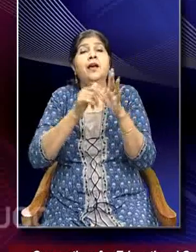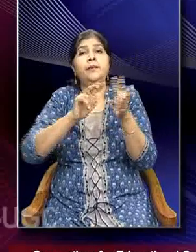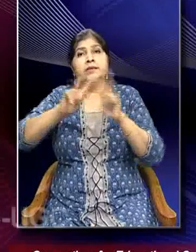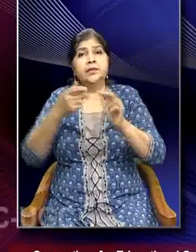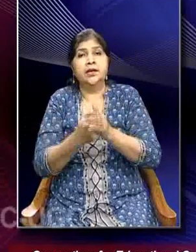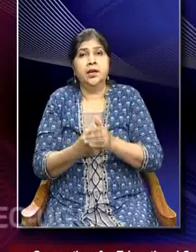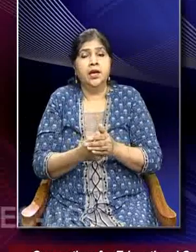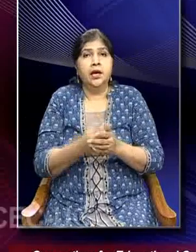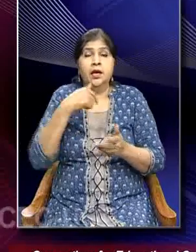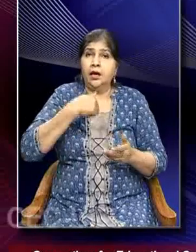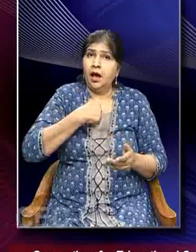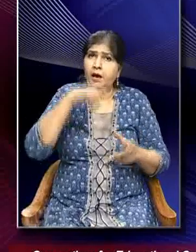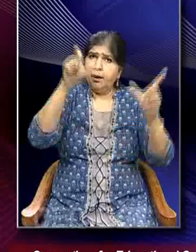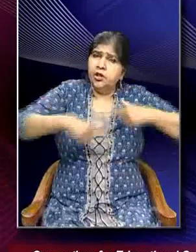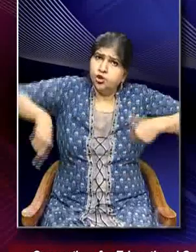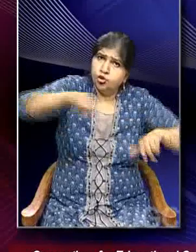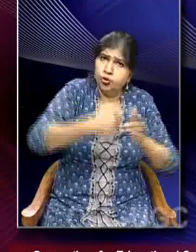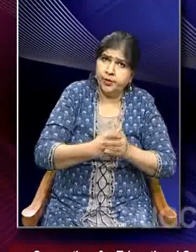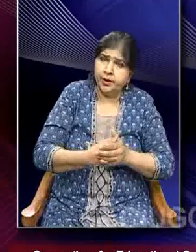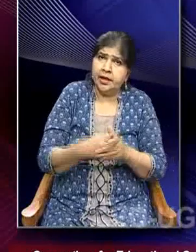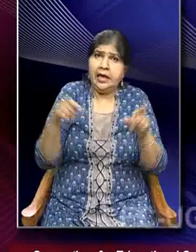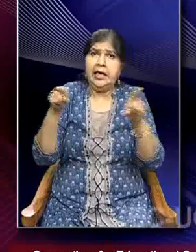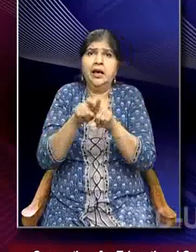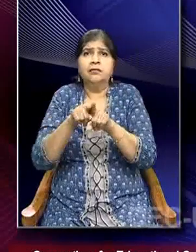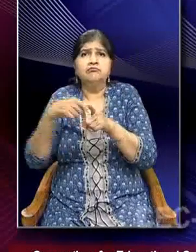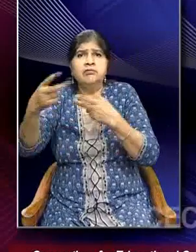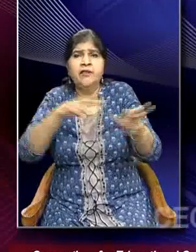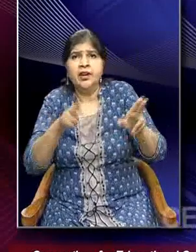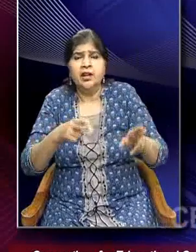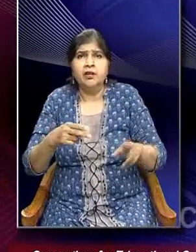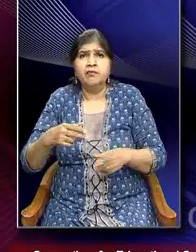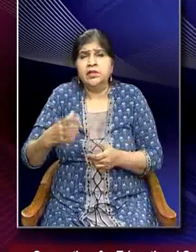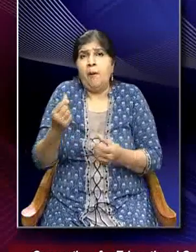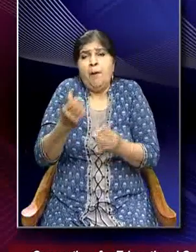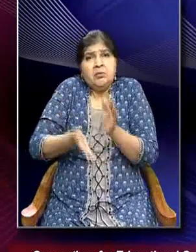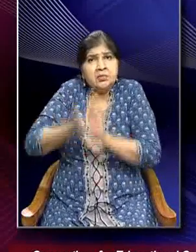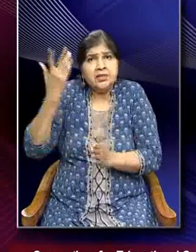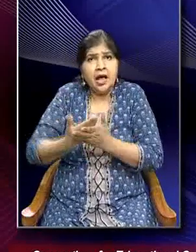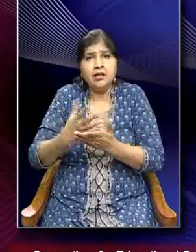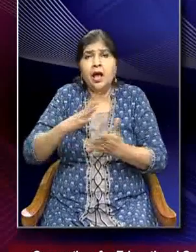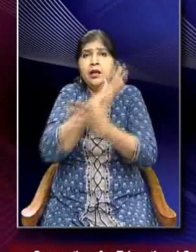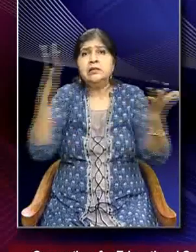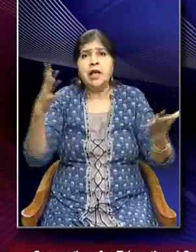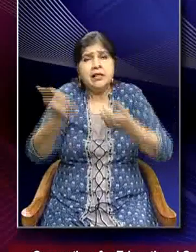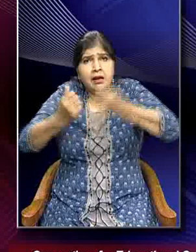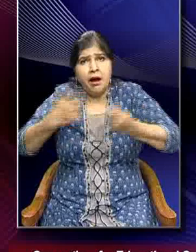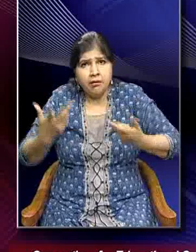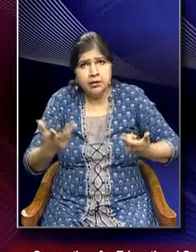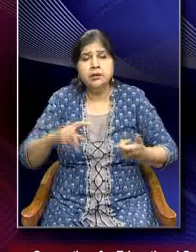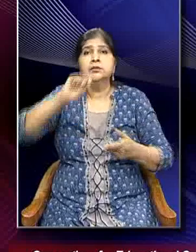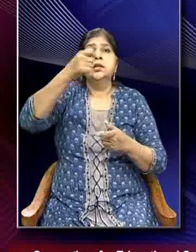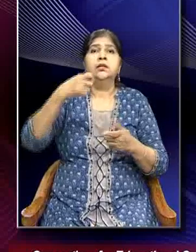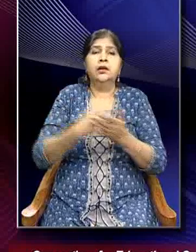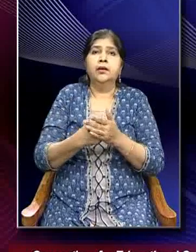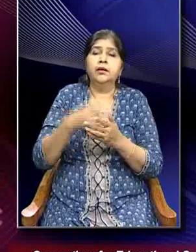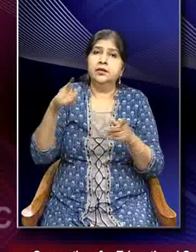consumerism and inequalities. Quoting the data from UN.org again, that is